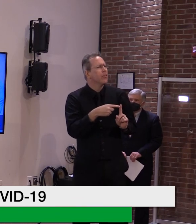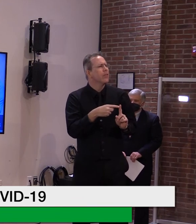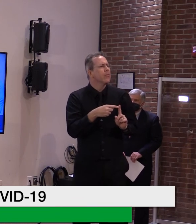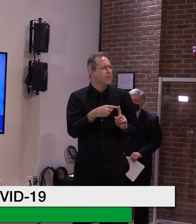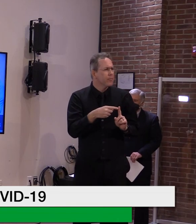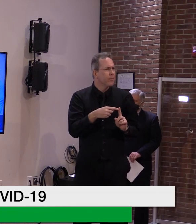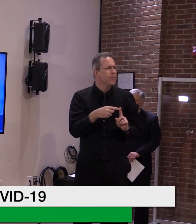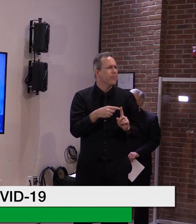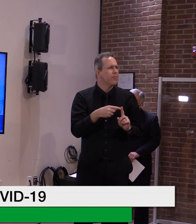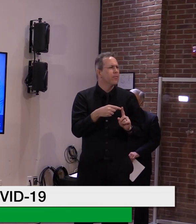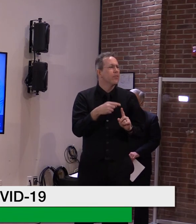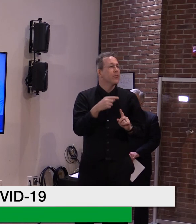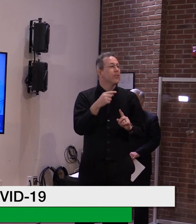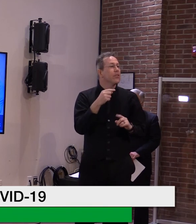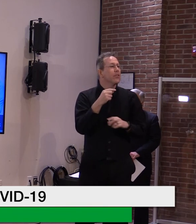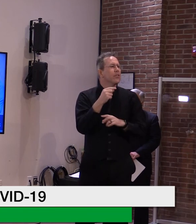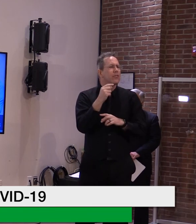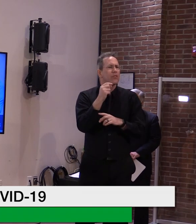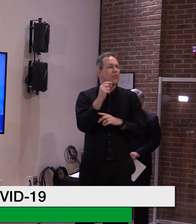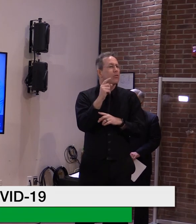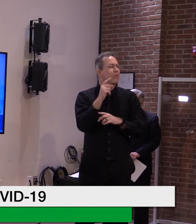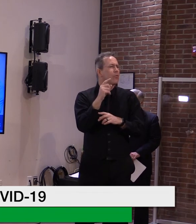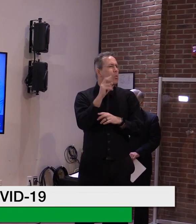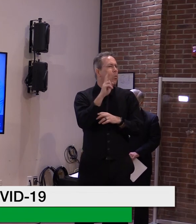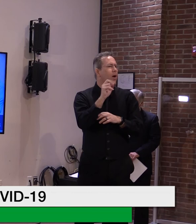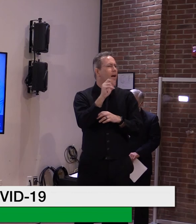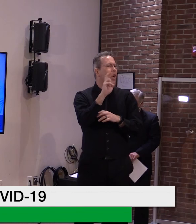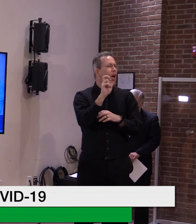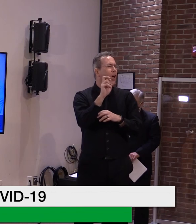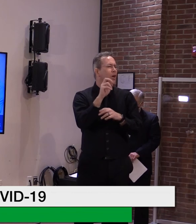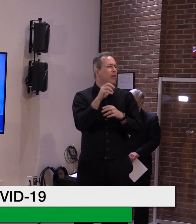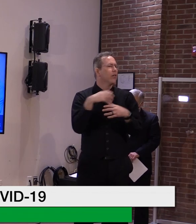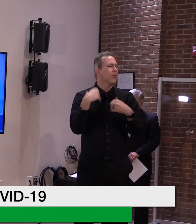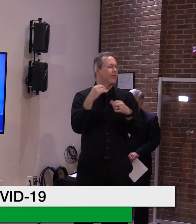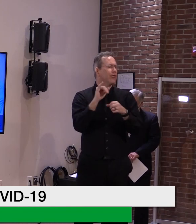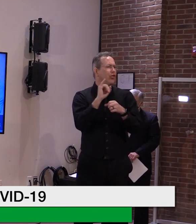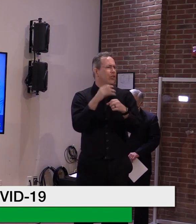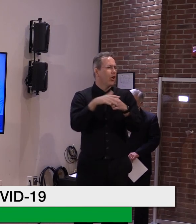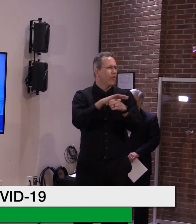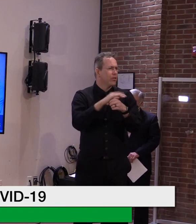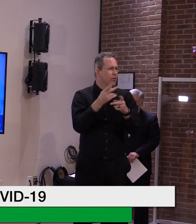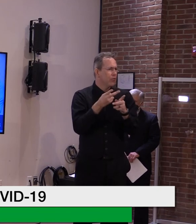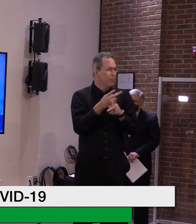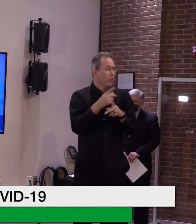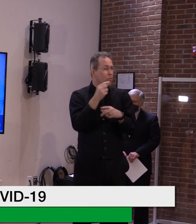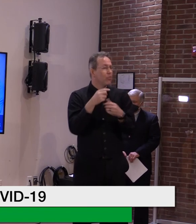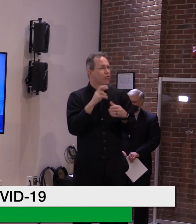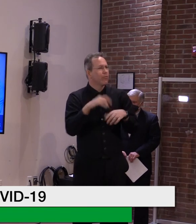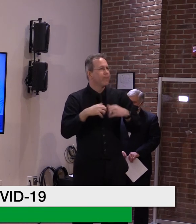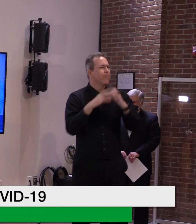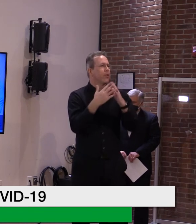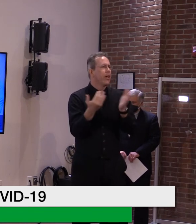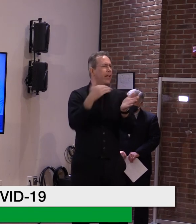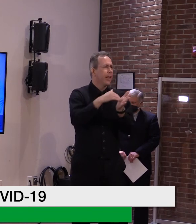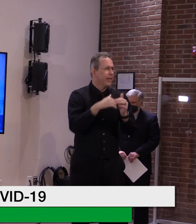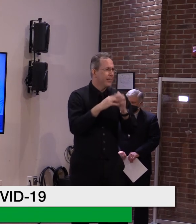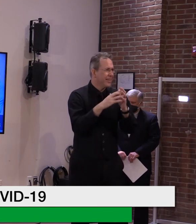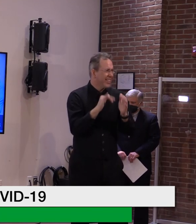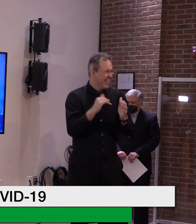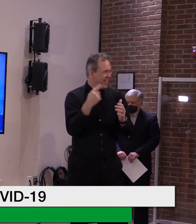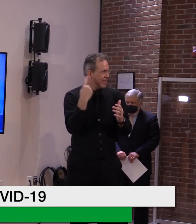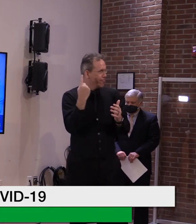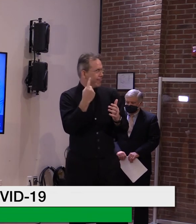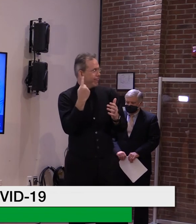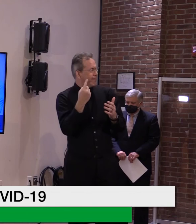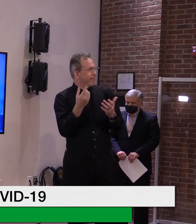reform is still sitting out there, and it is taking shape inexorably because all the budgets for fiscal year